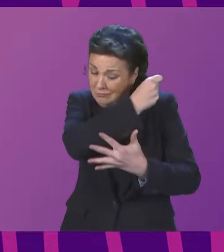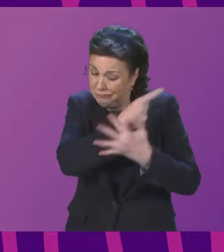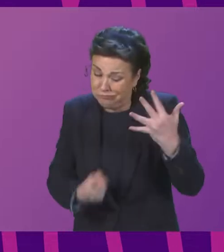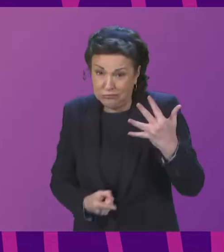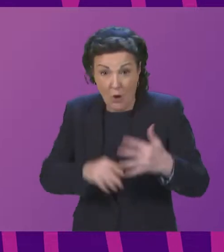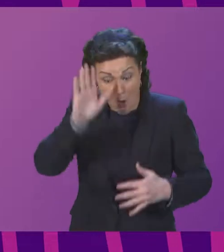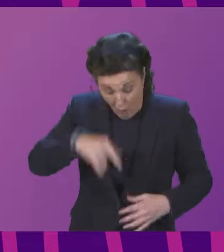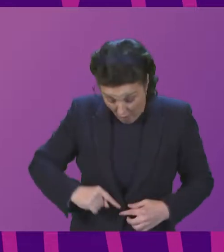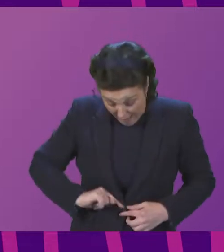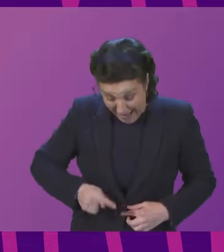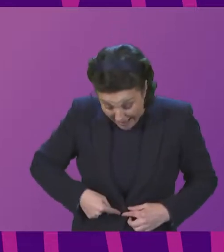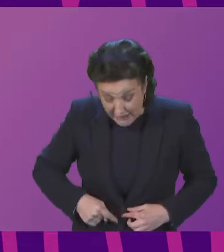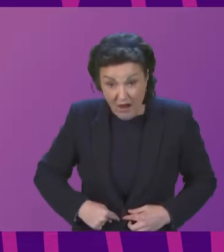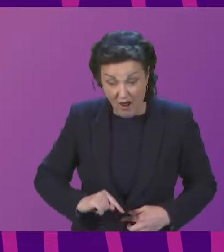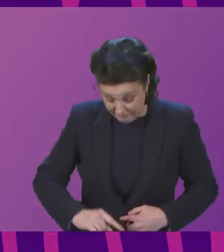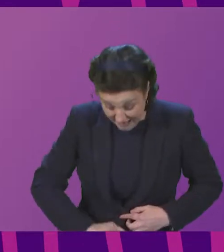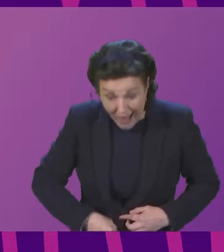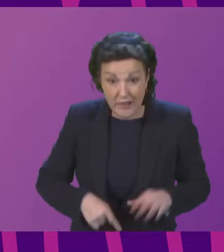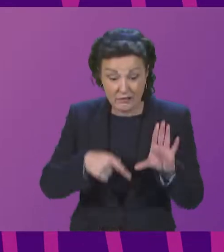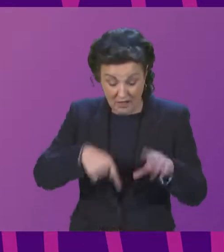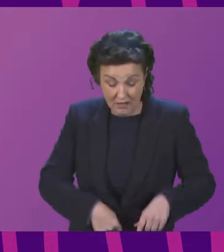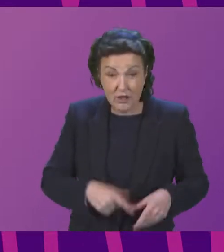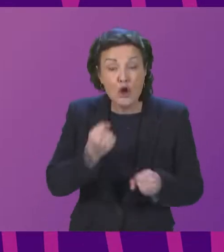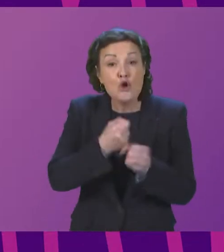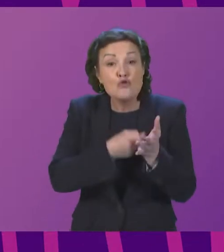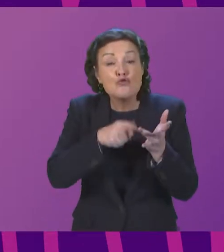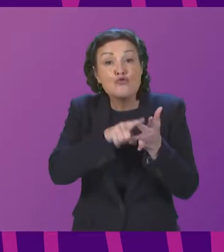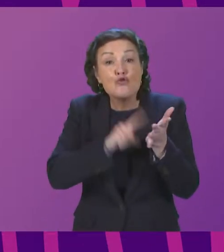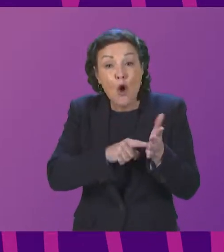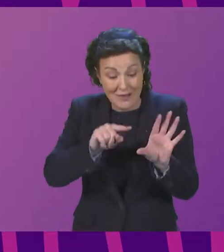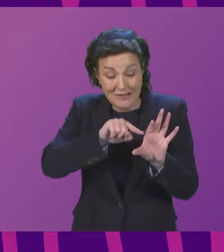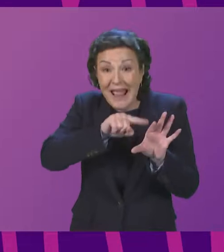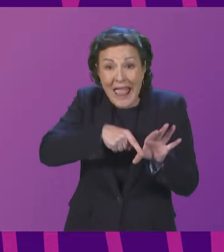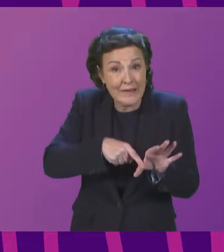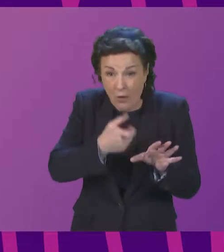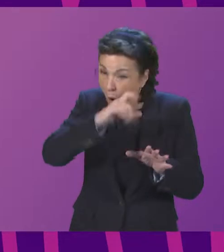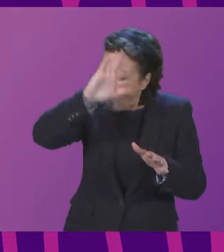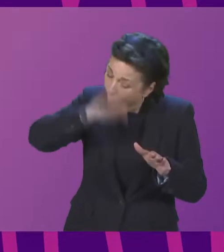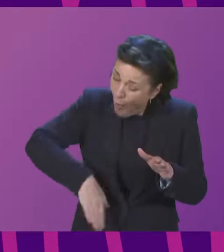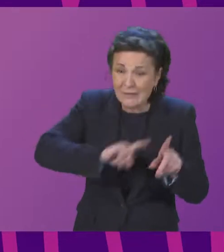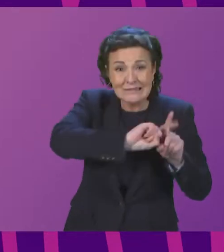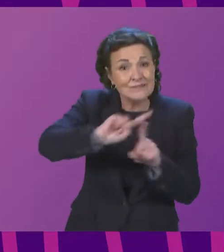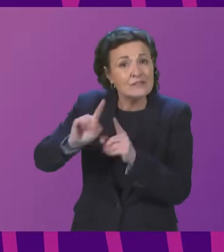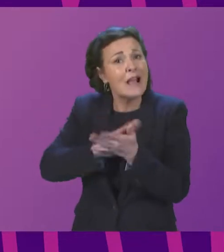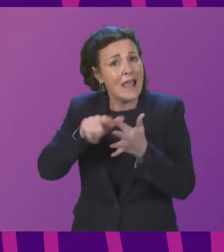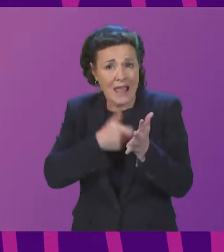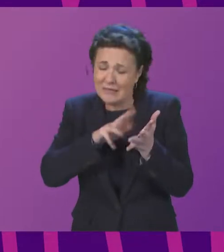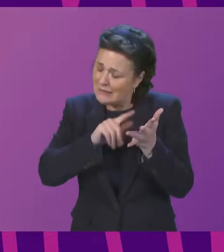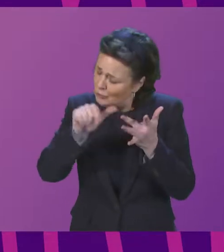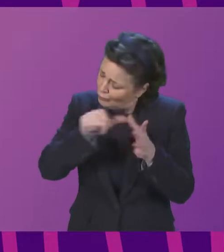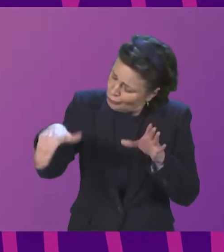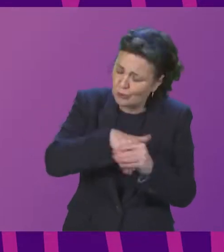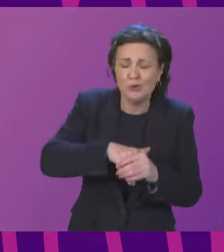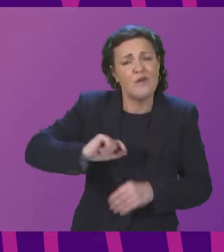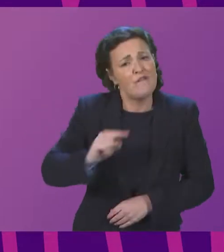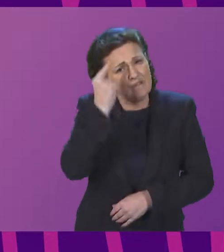most epigastric and umbilical hernias, and small incisional hernias. Shoulders also notes that the recurrence rate for inguinal